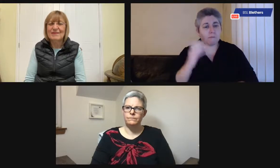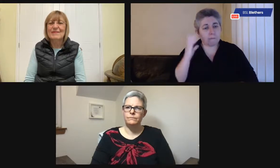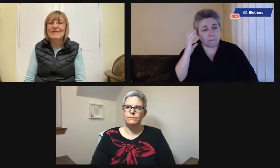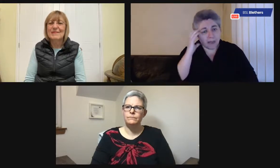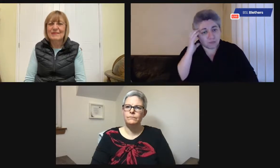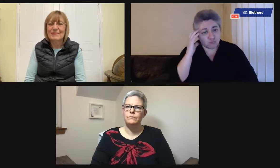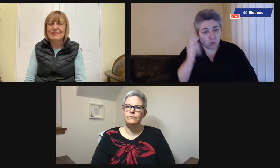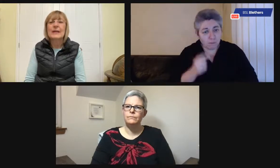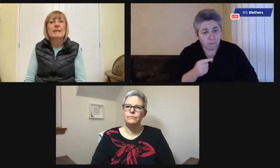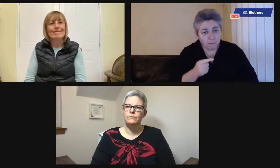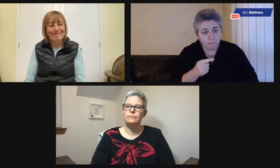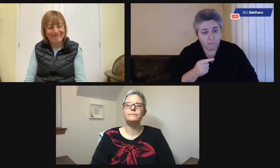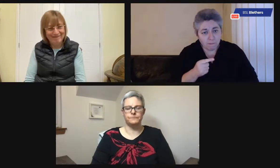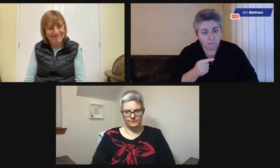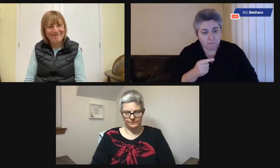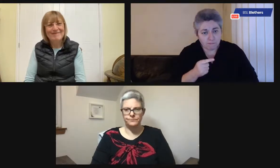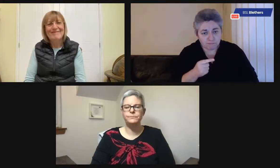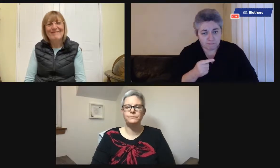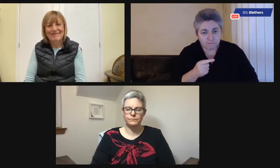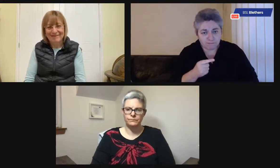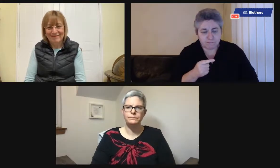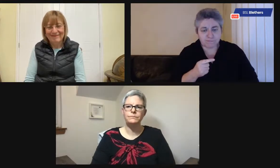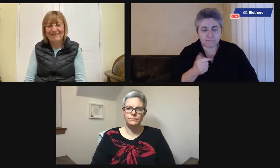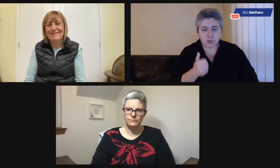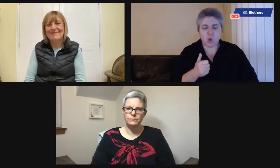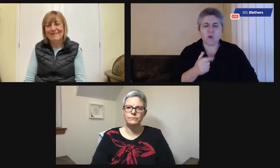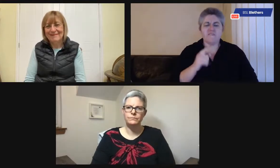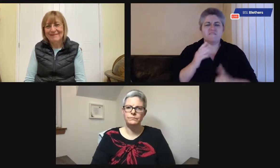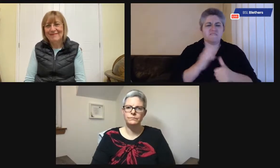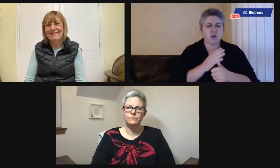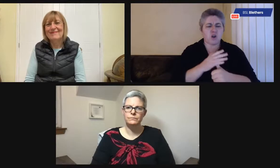Before we move on to a different room, we're going to talk about the bedroom.